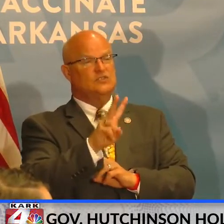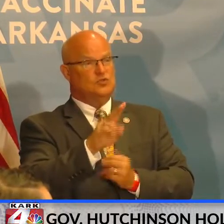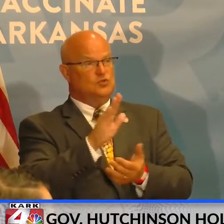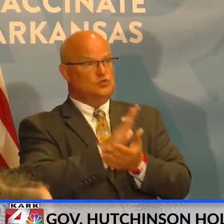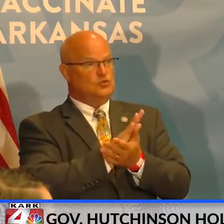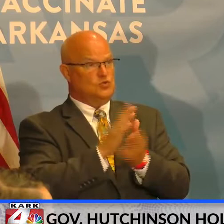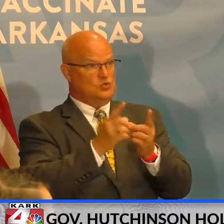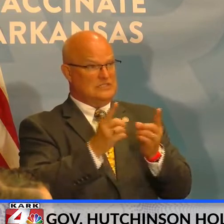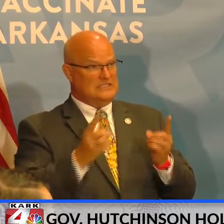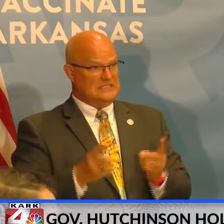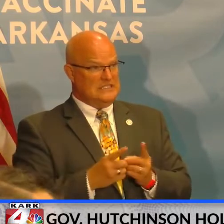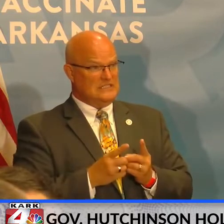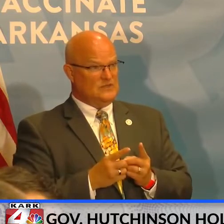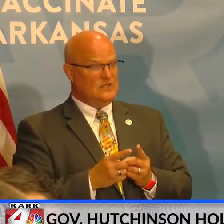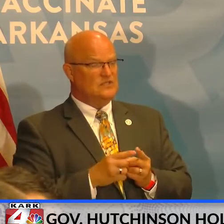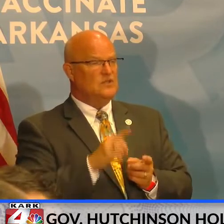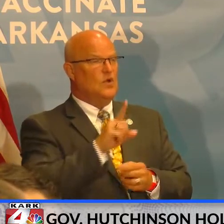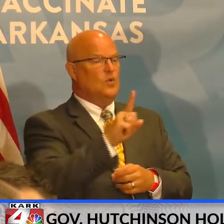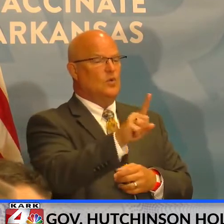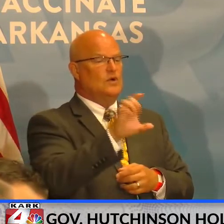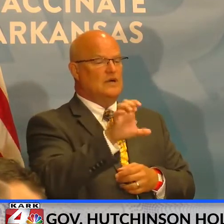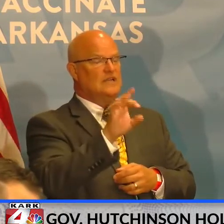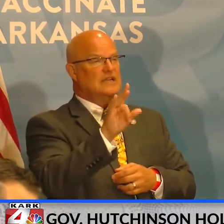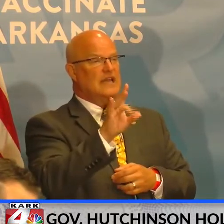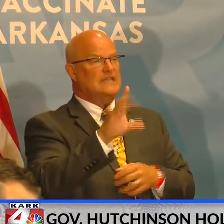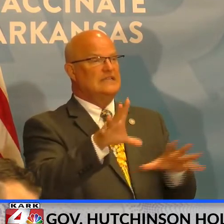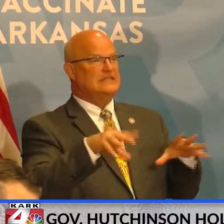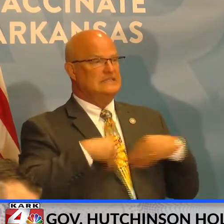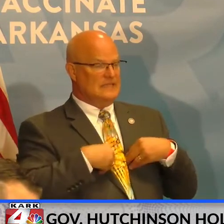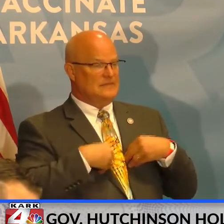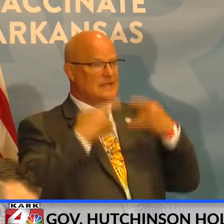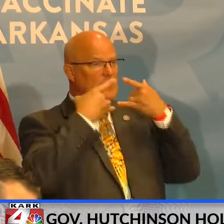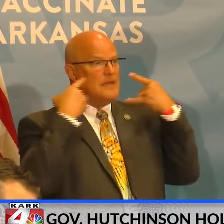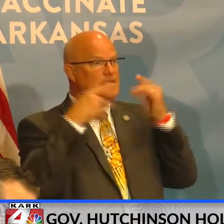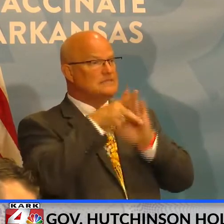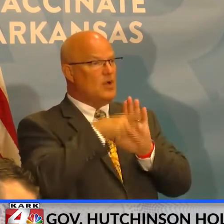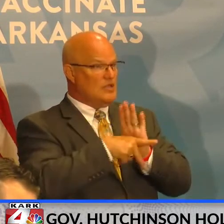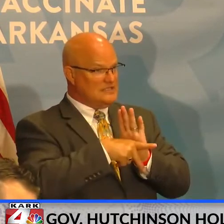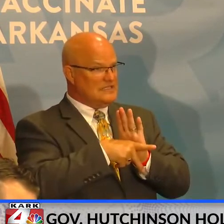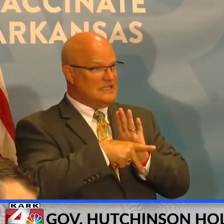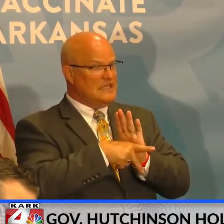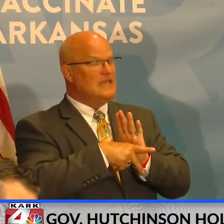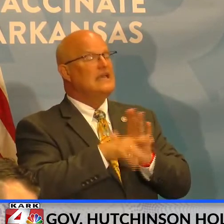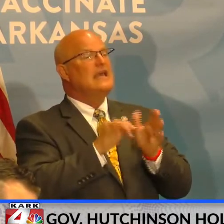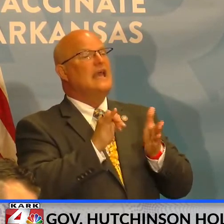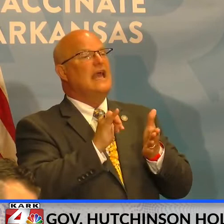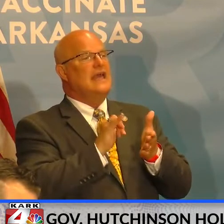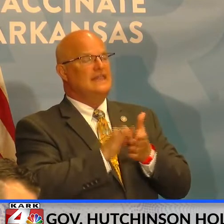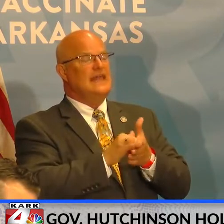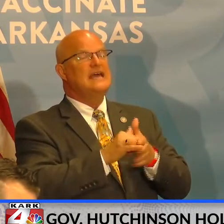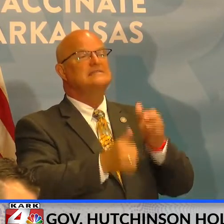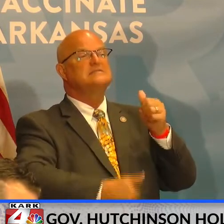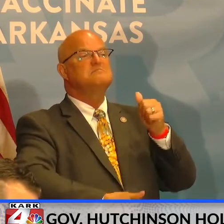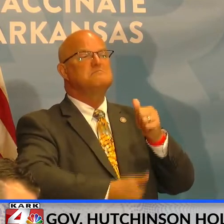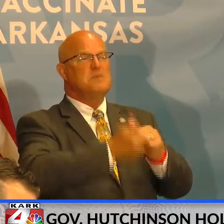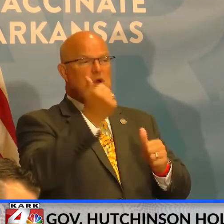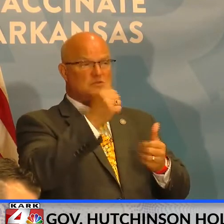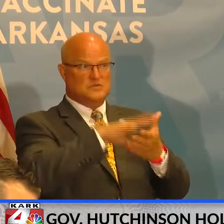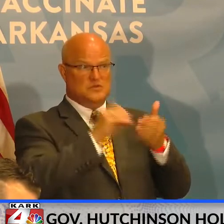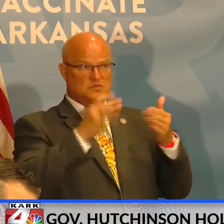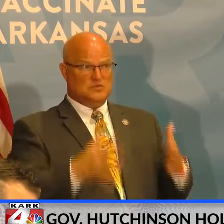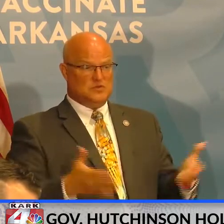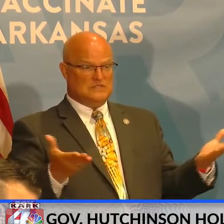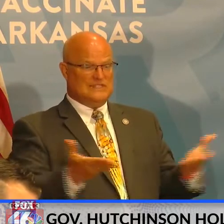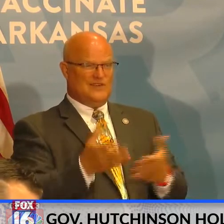districts, 118 have adopted a mask policy and that covers a majority of the students in